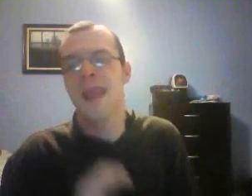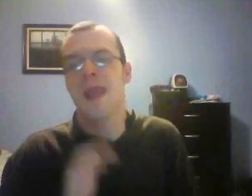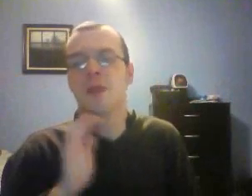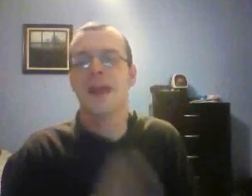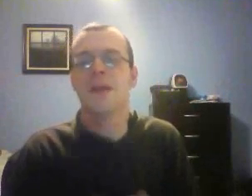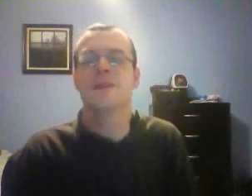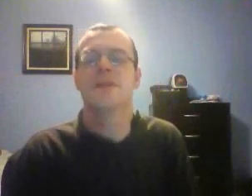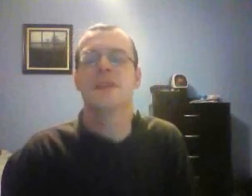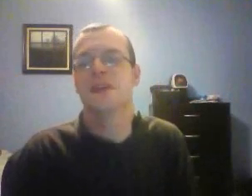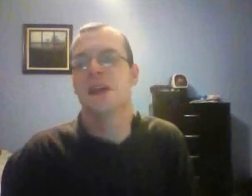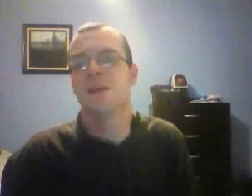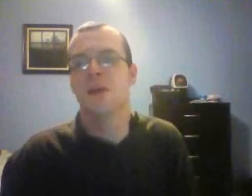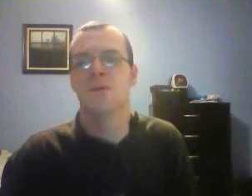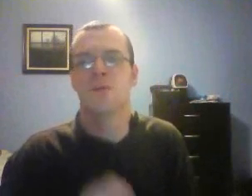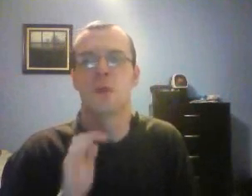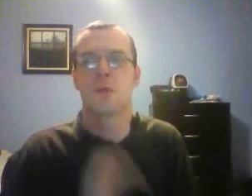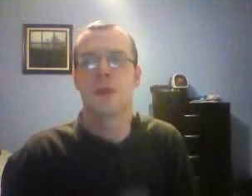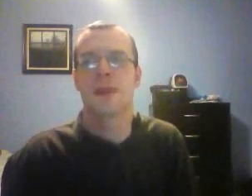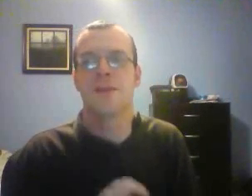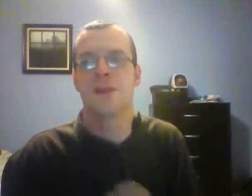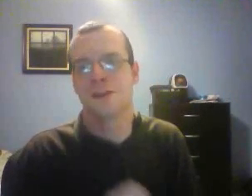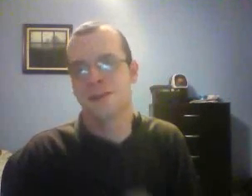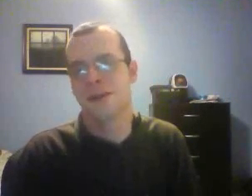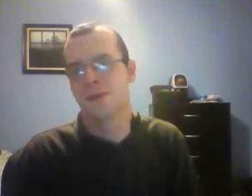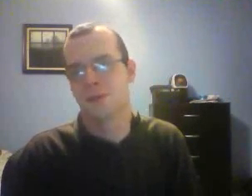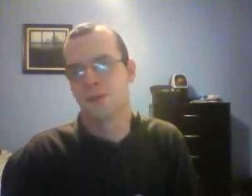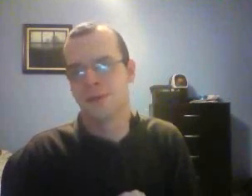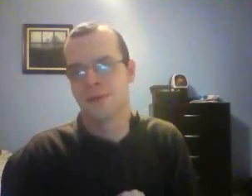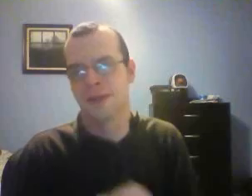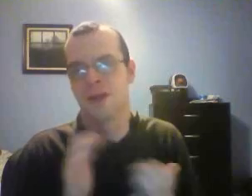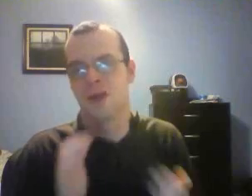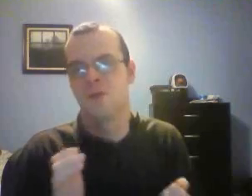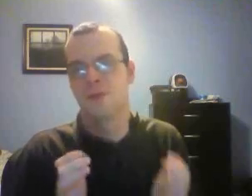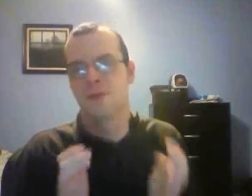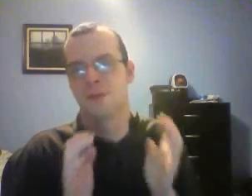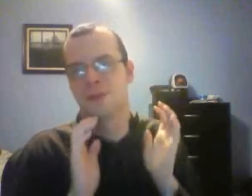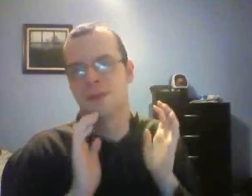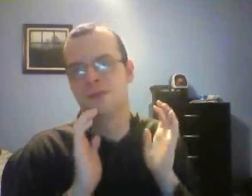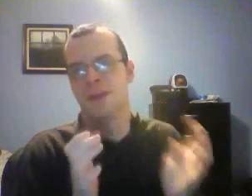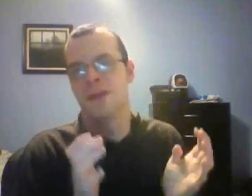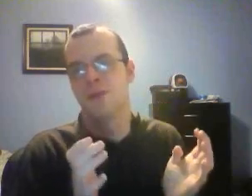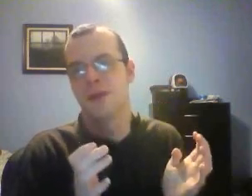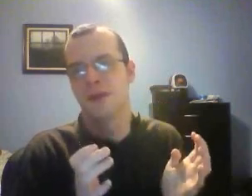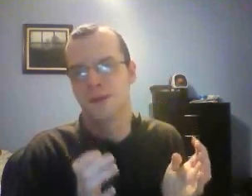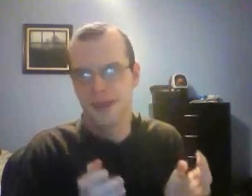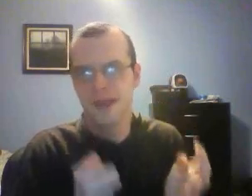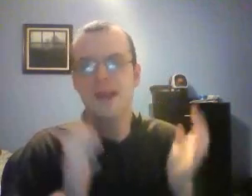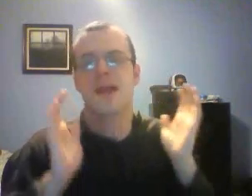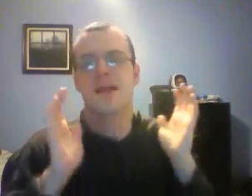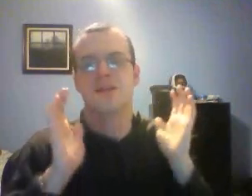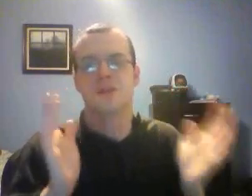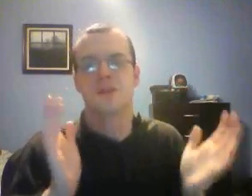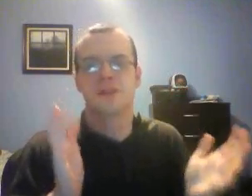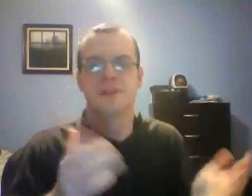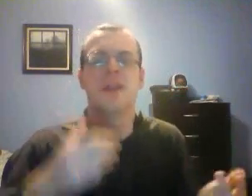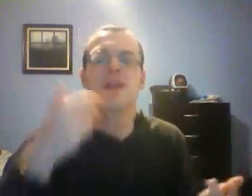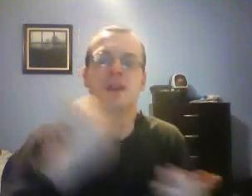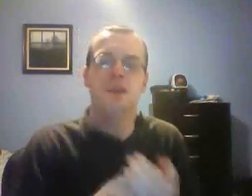And we're going to have something to talk about for a really long time. So wrestling columnists, wrestling video bloggers, journalists, you